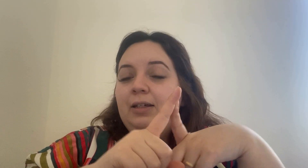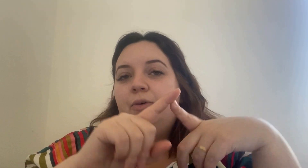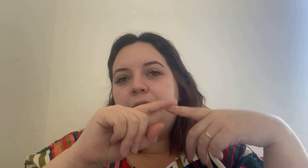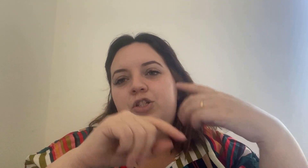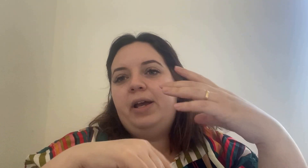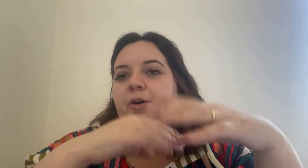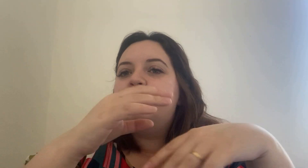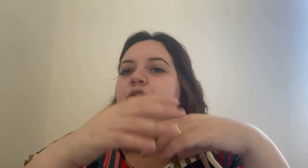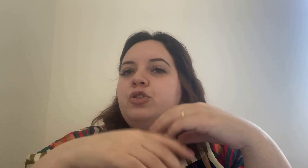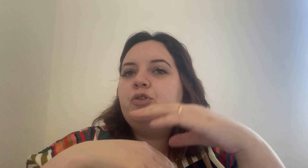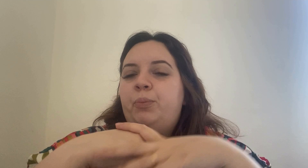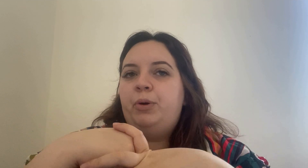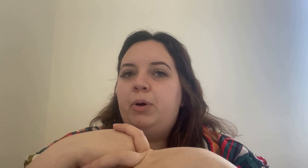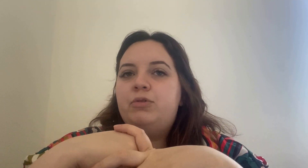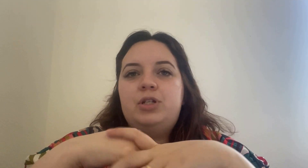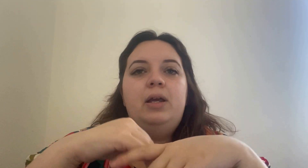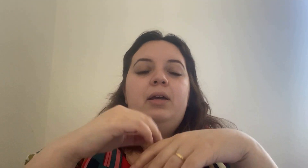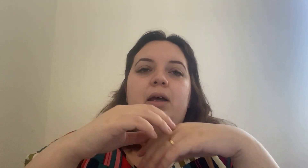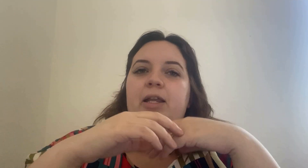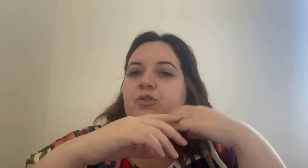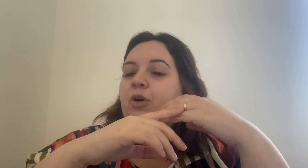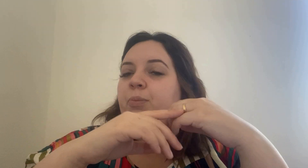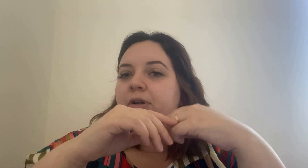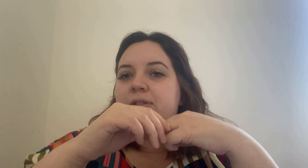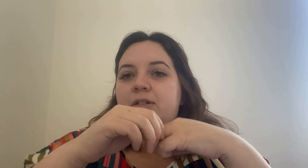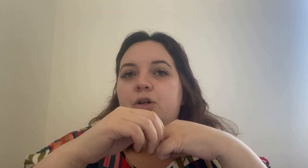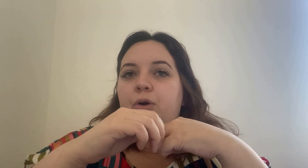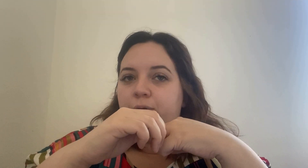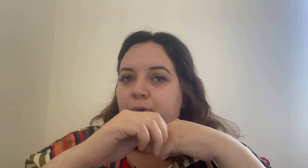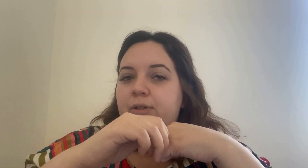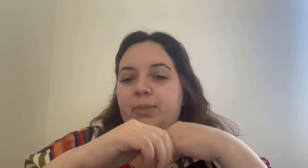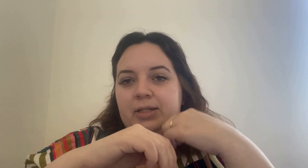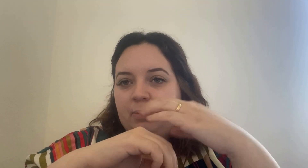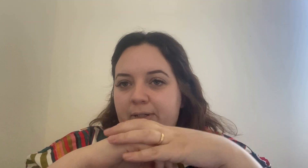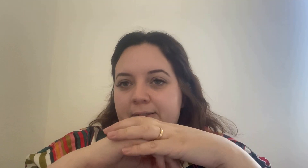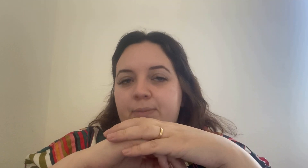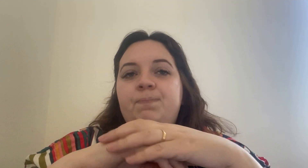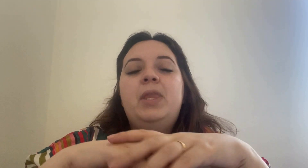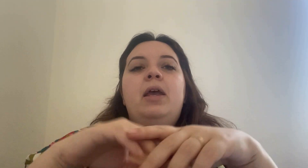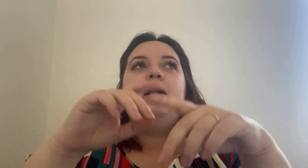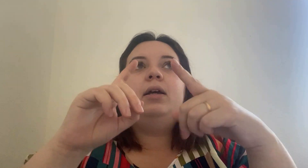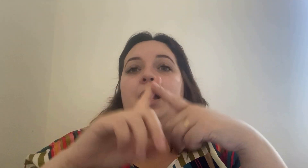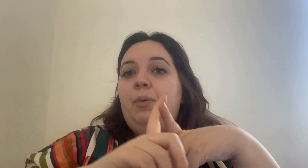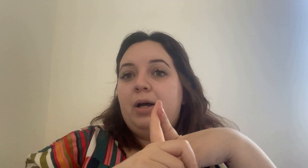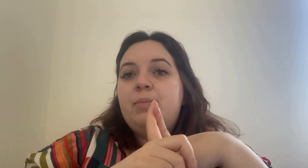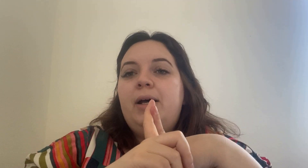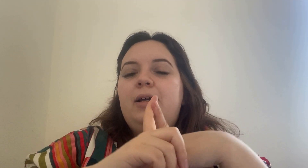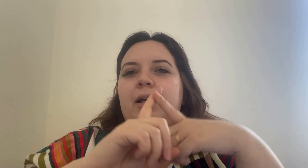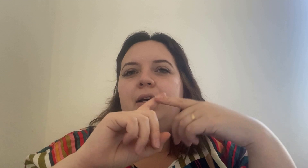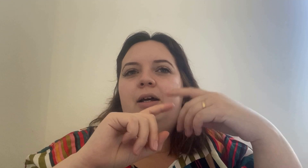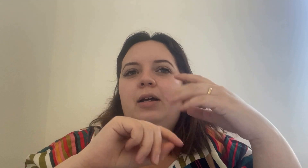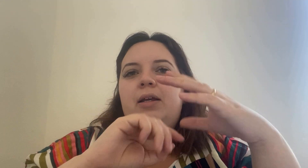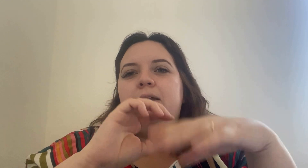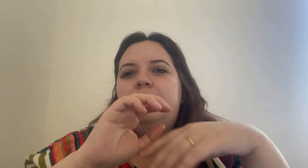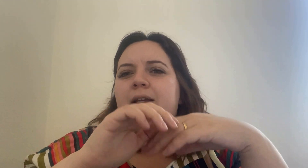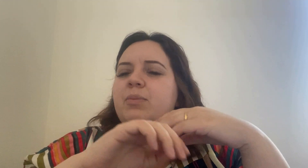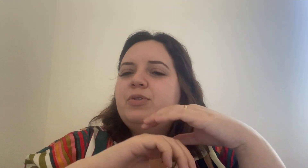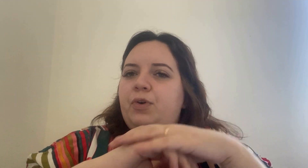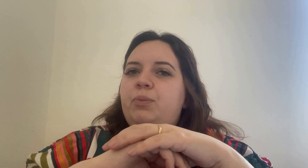which helps to promote a natural prostate hormone metabolism caroaba uh it comes from